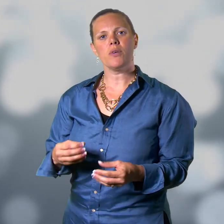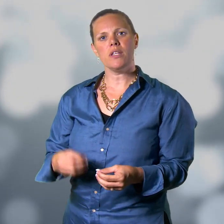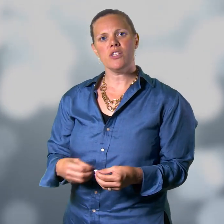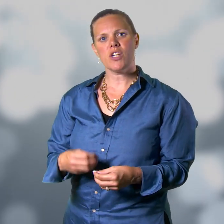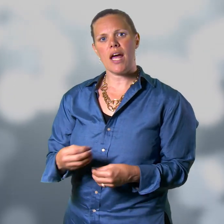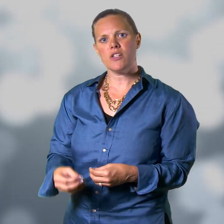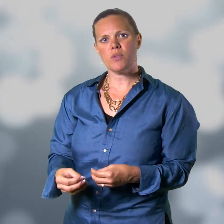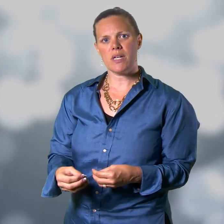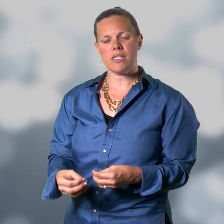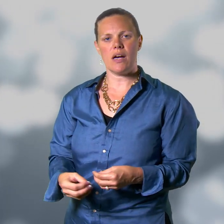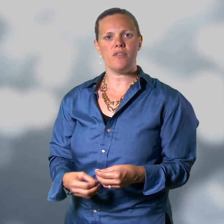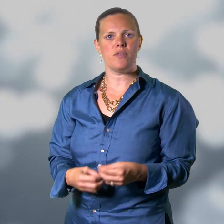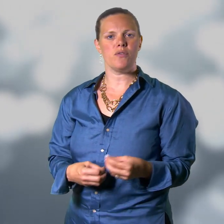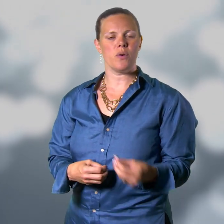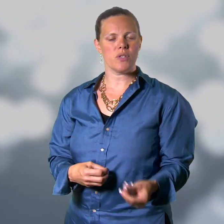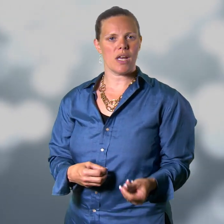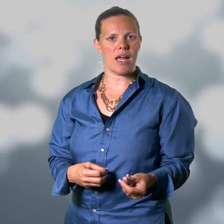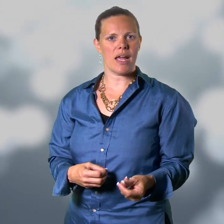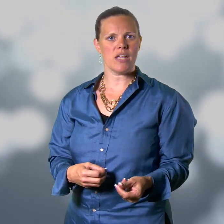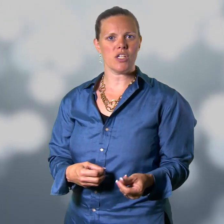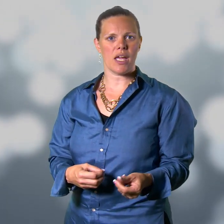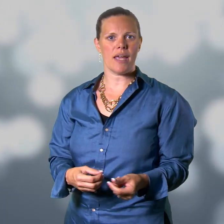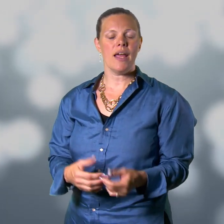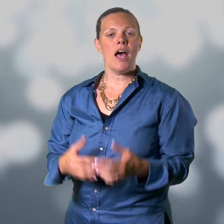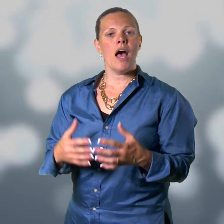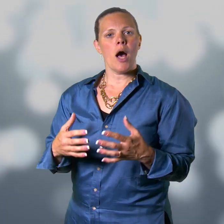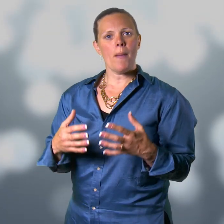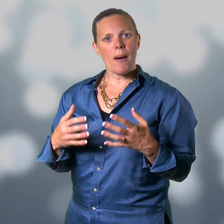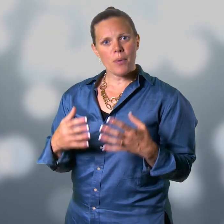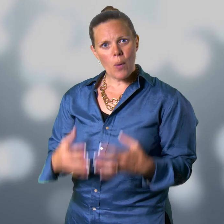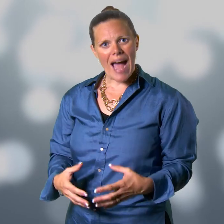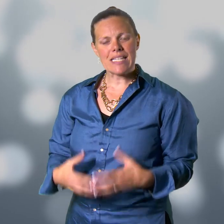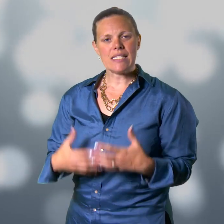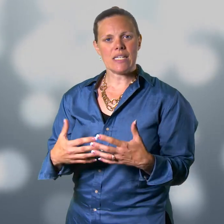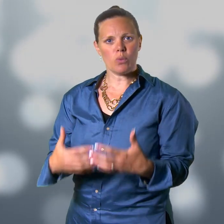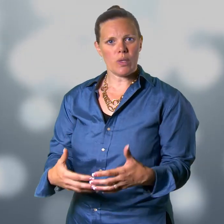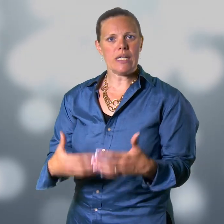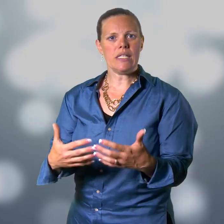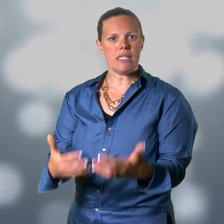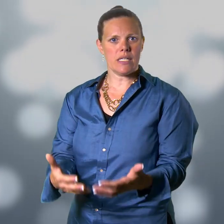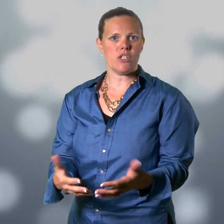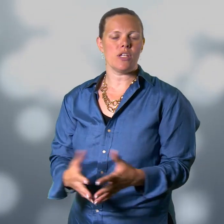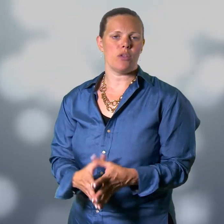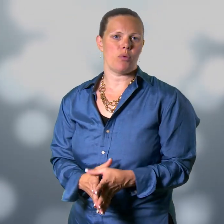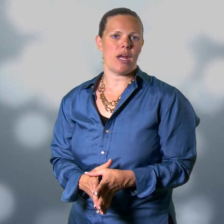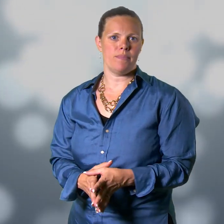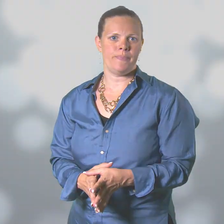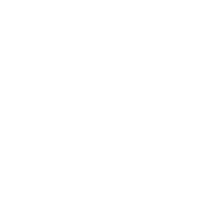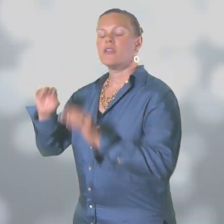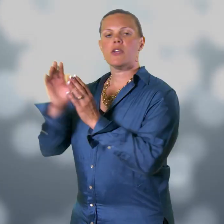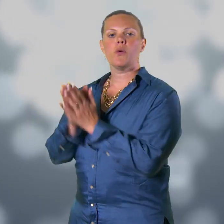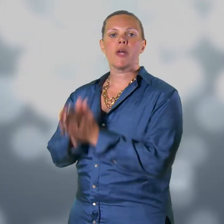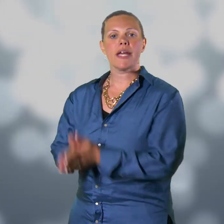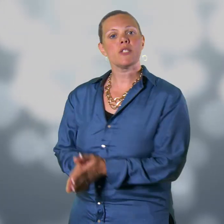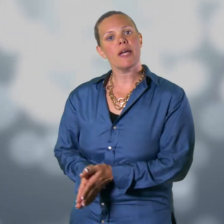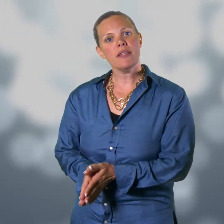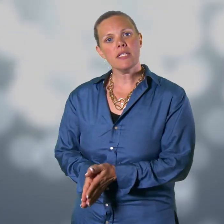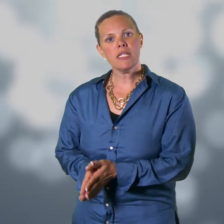really challenged myself and folks that I educate about practicing really teaching the brain. So when I explain this to